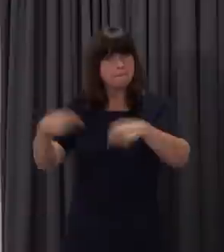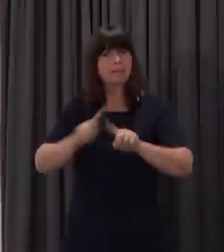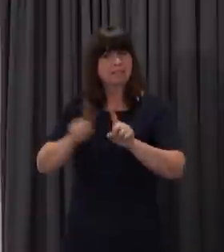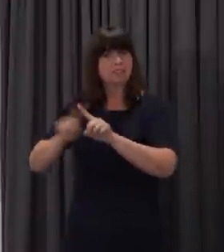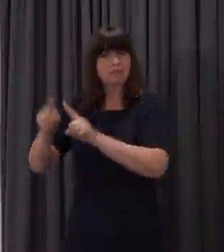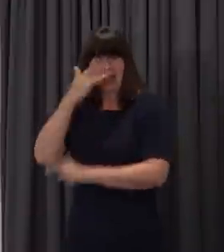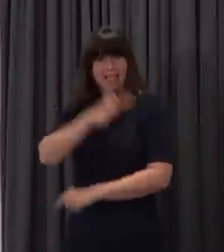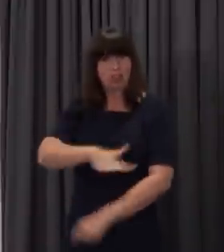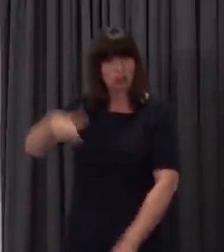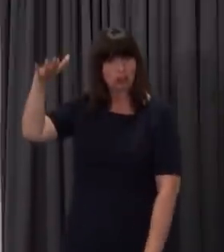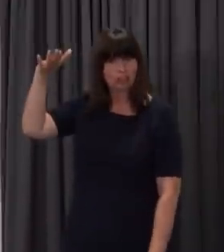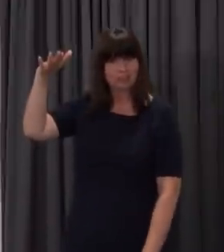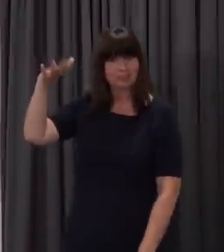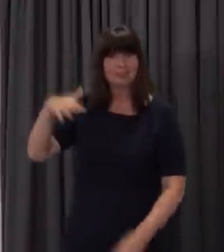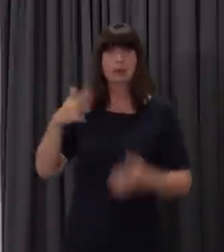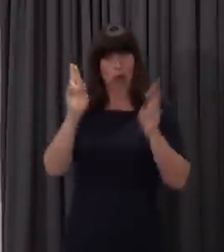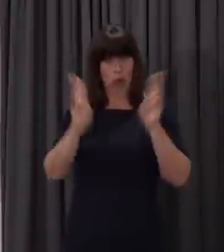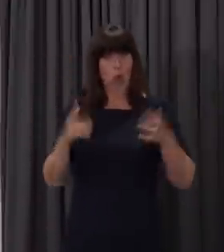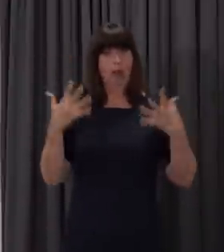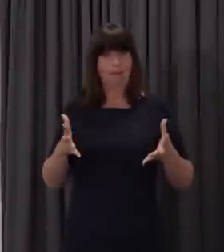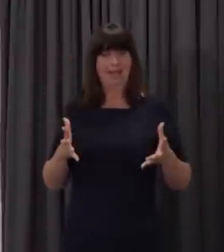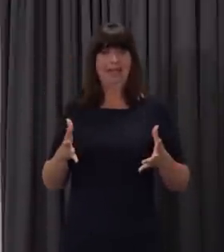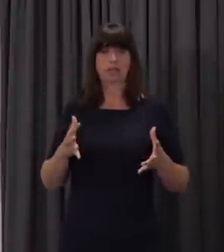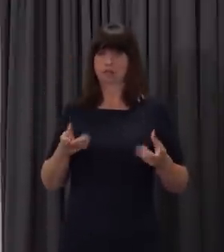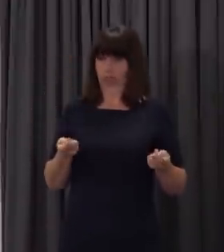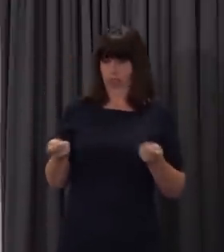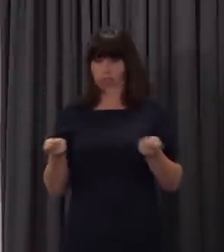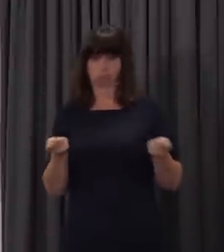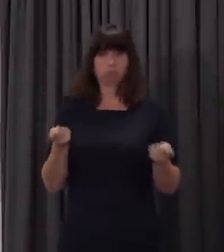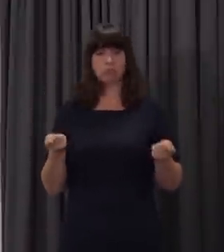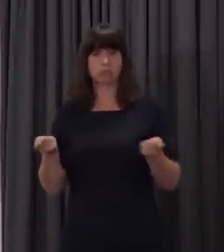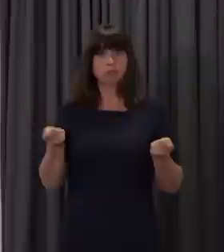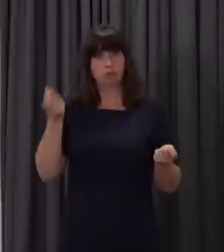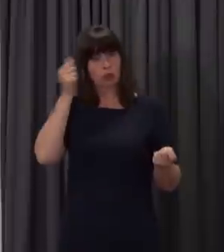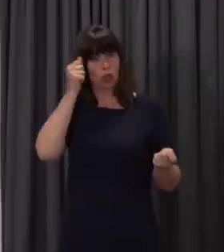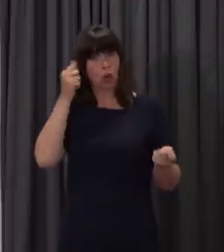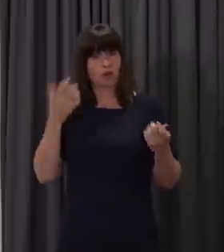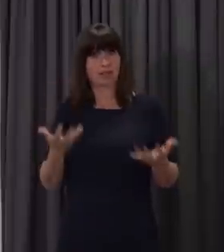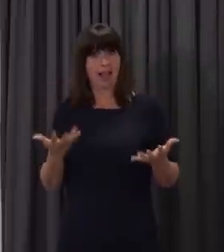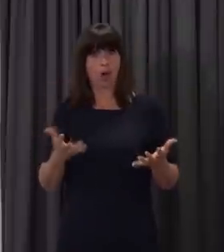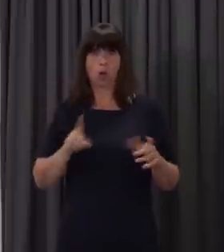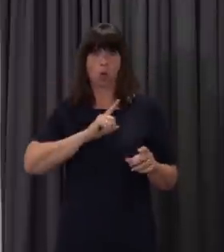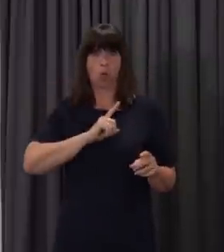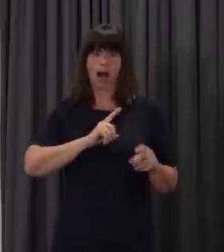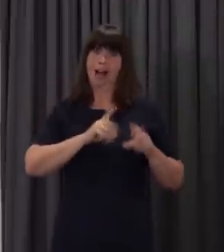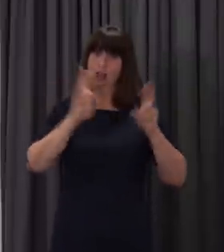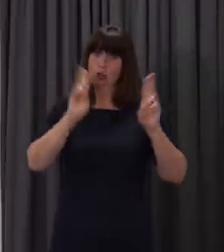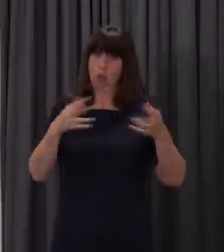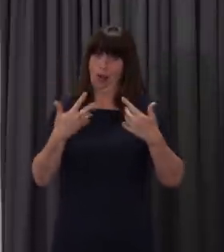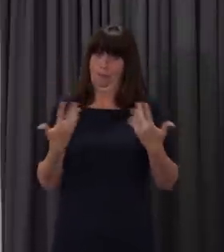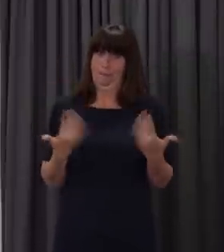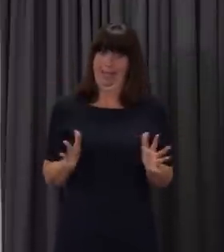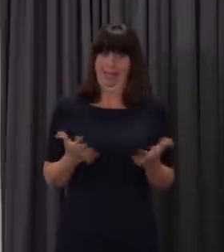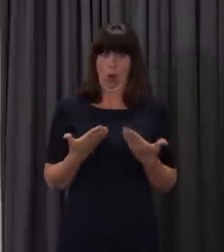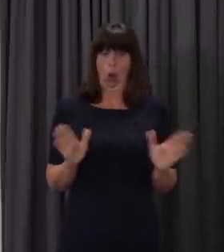And we have found ways of managing that risk and ensuring that those childcare hubs operate safely